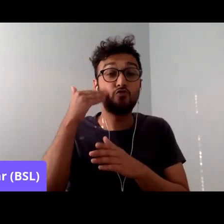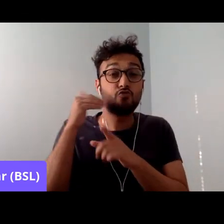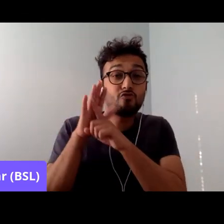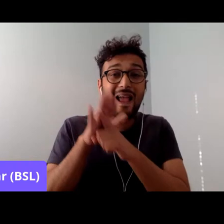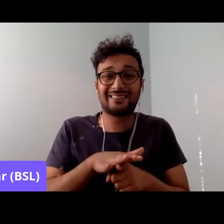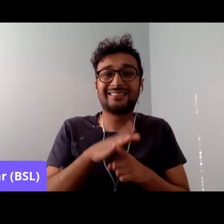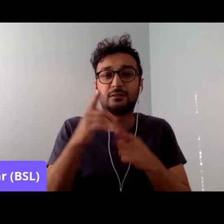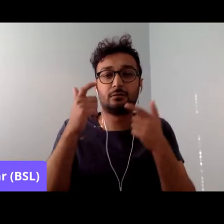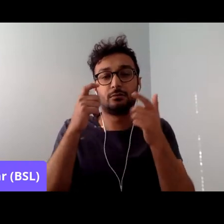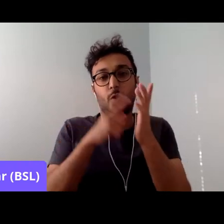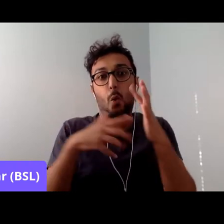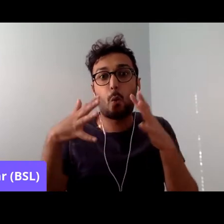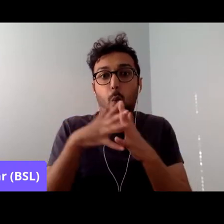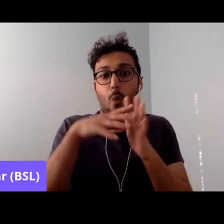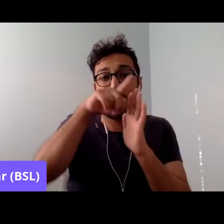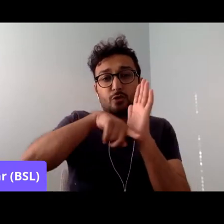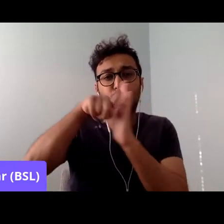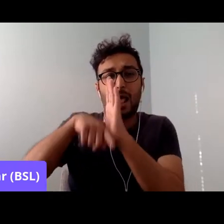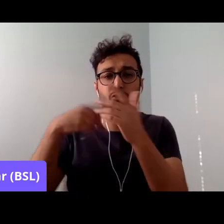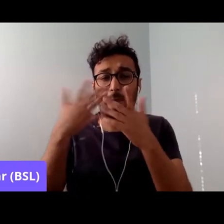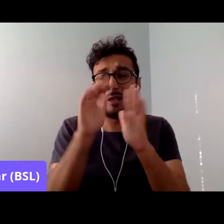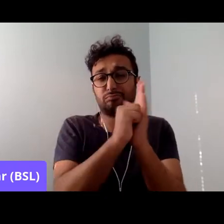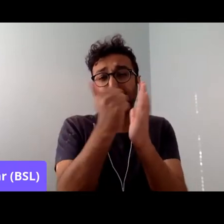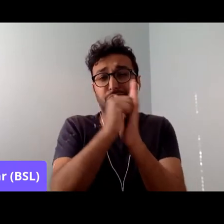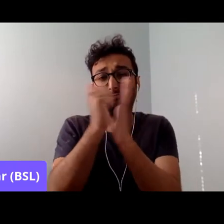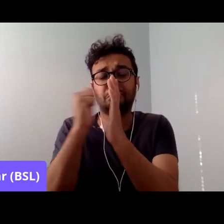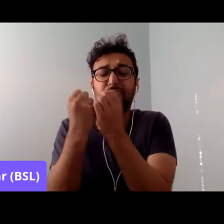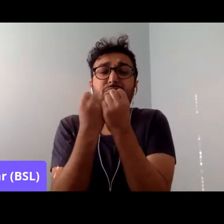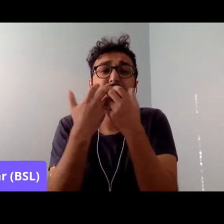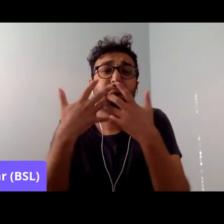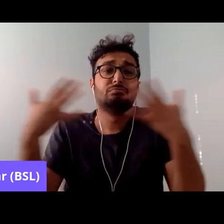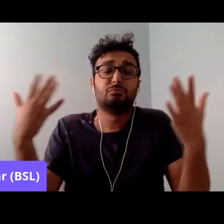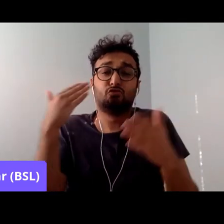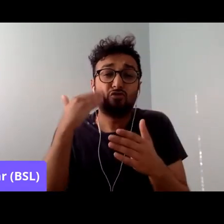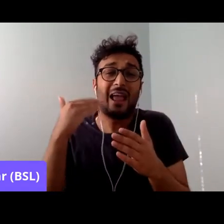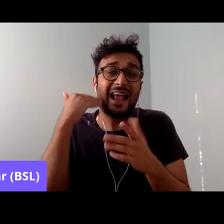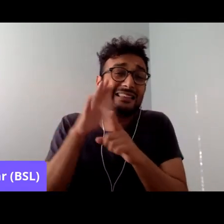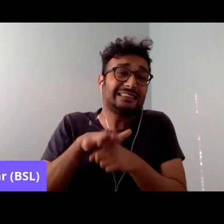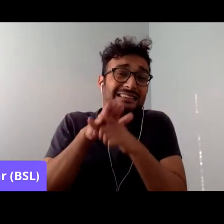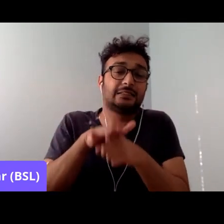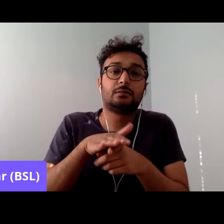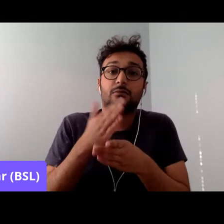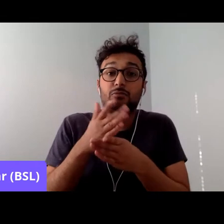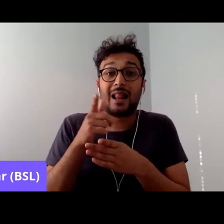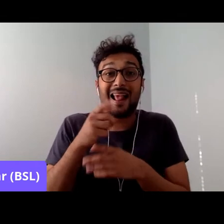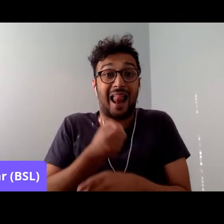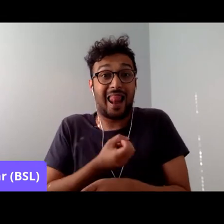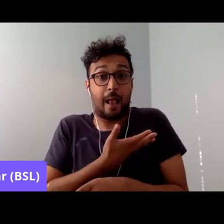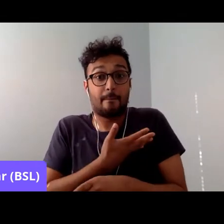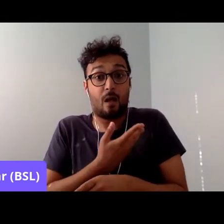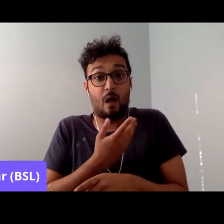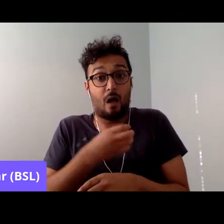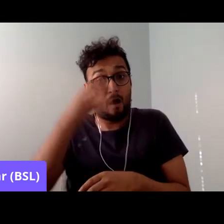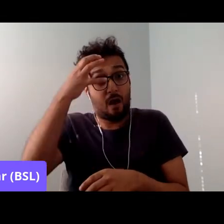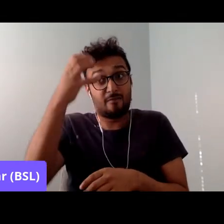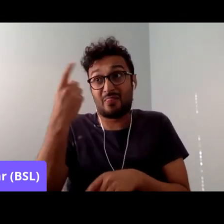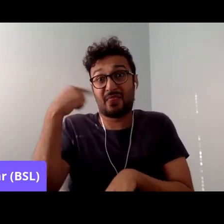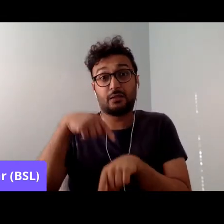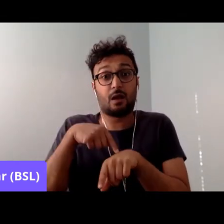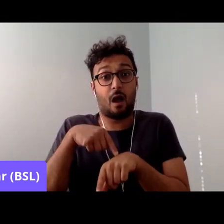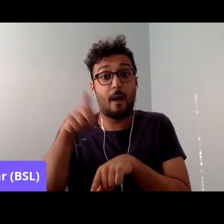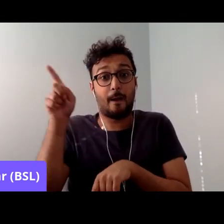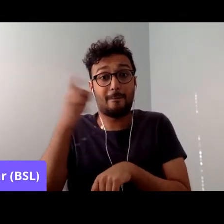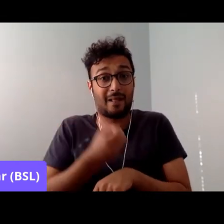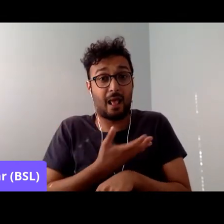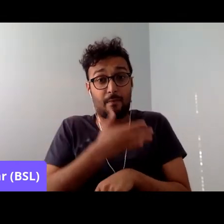sadly passed by Labour governments. It's a Labour government that passed legislation, which means that if you want